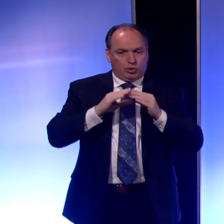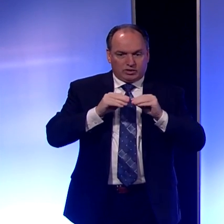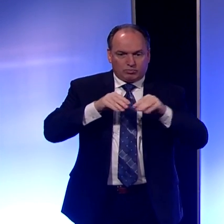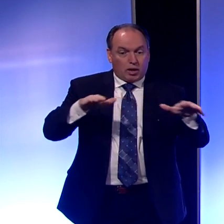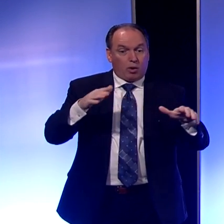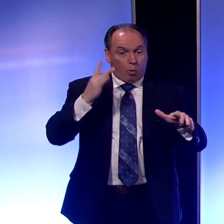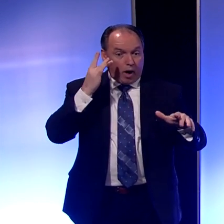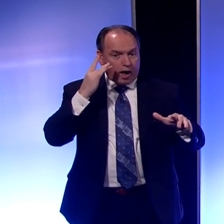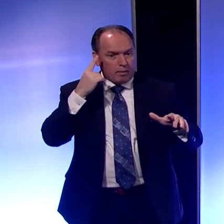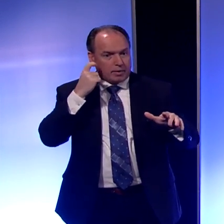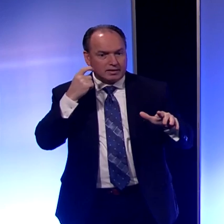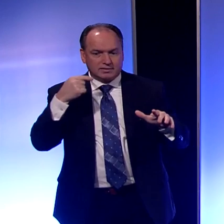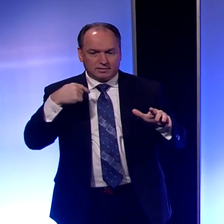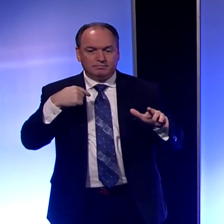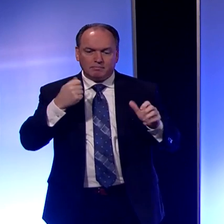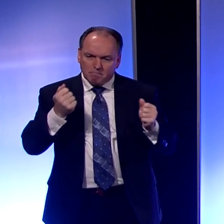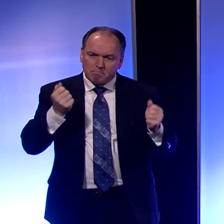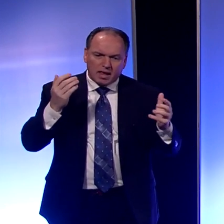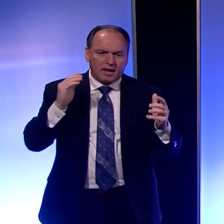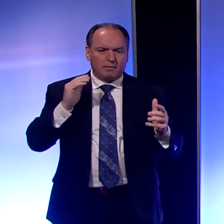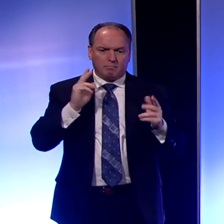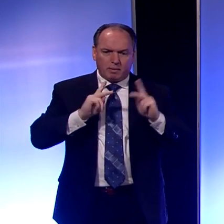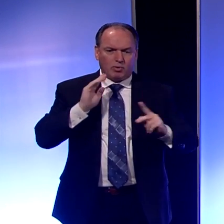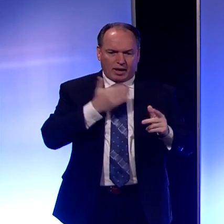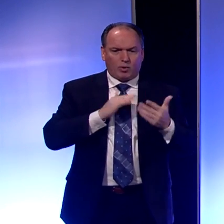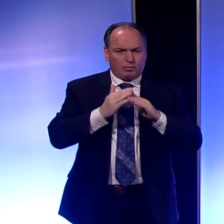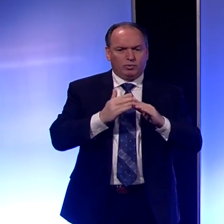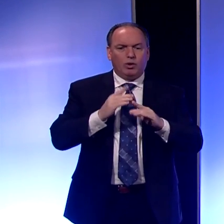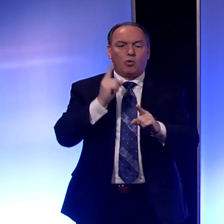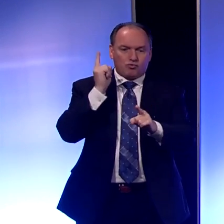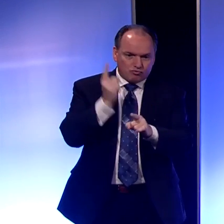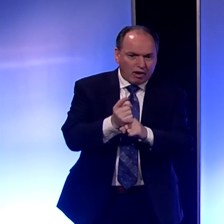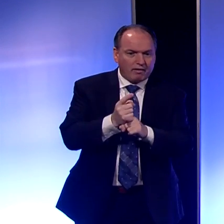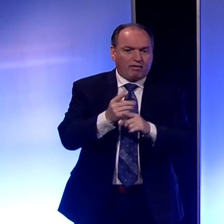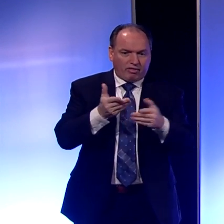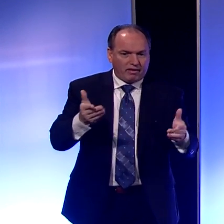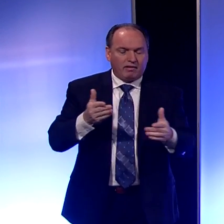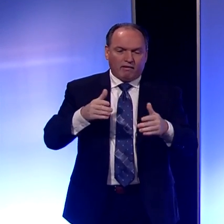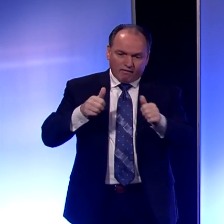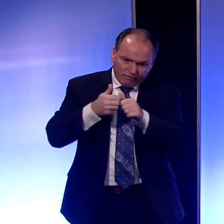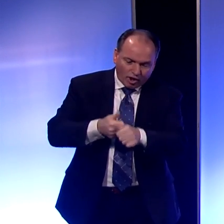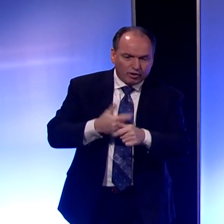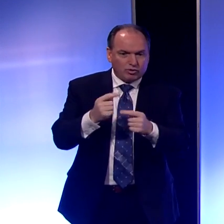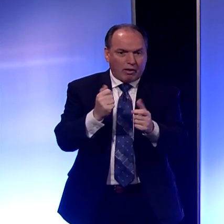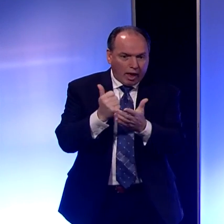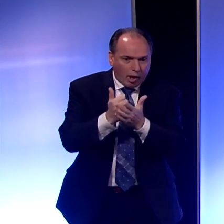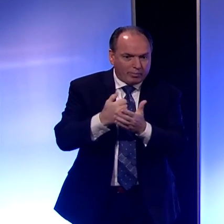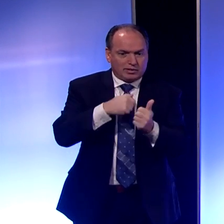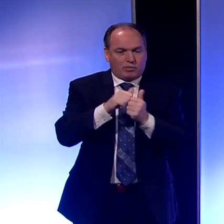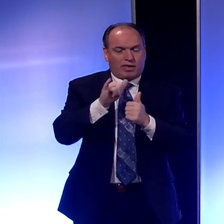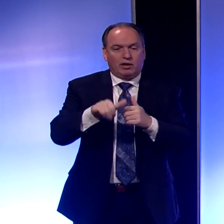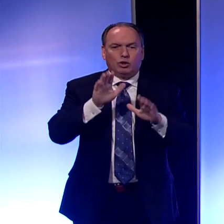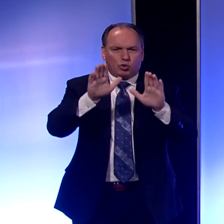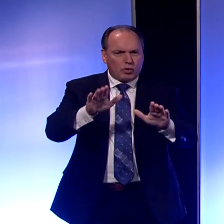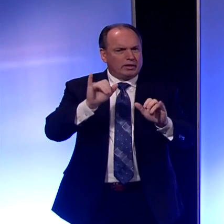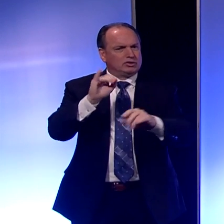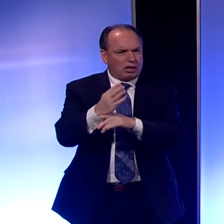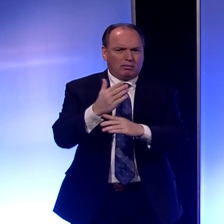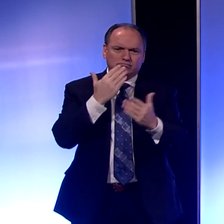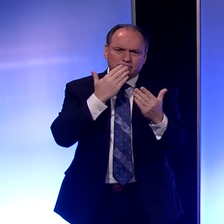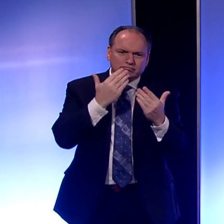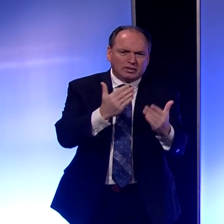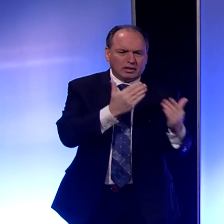because so many people in our community are doing the right thing. They've been trying to help us with this. And you're doing a great job.